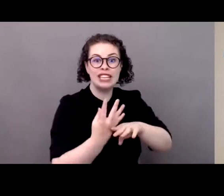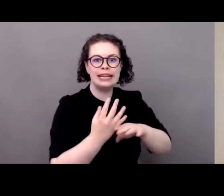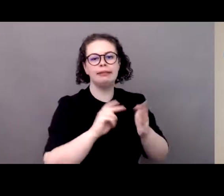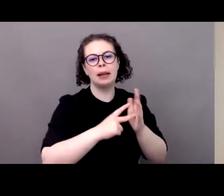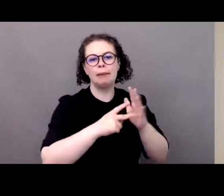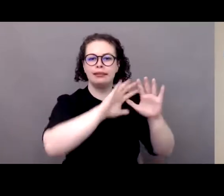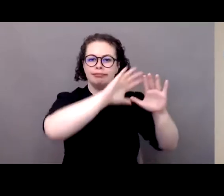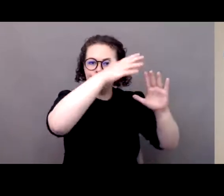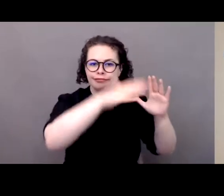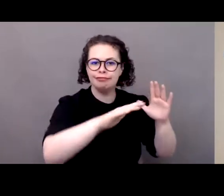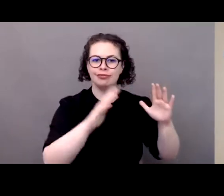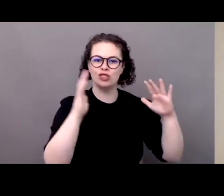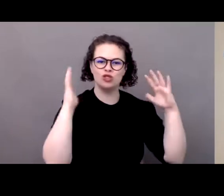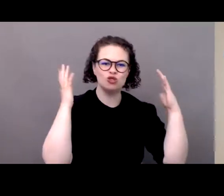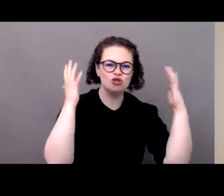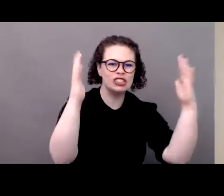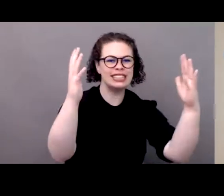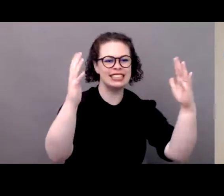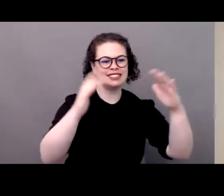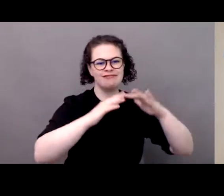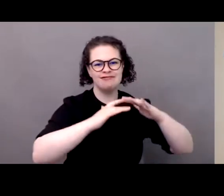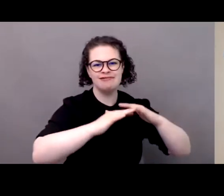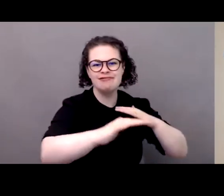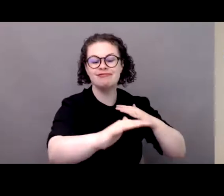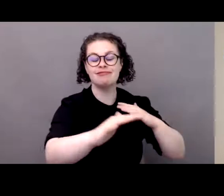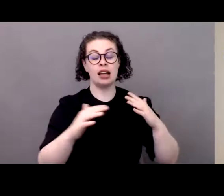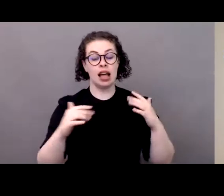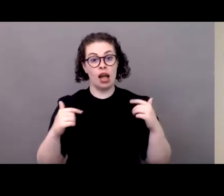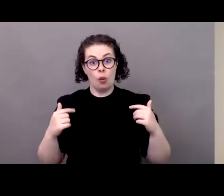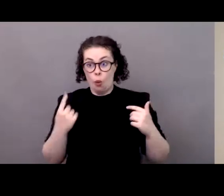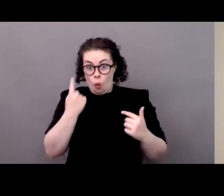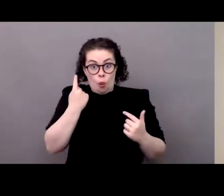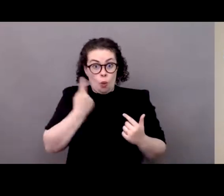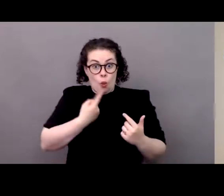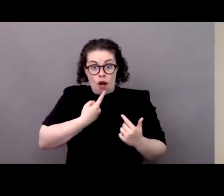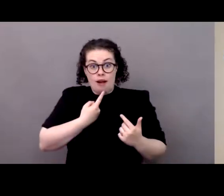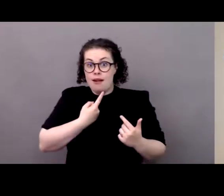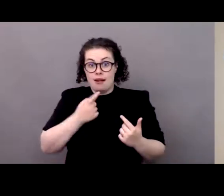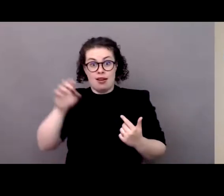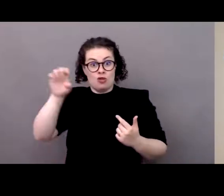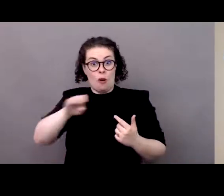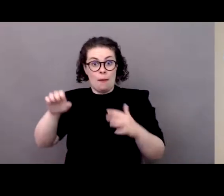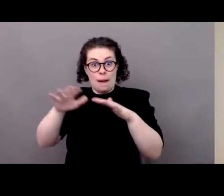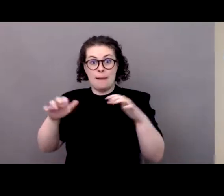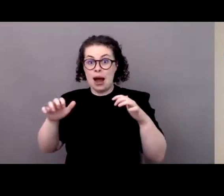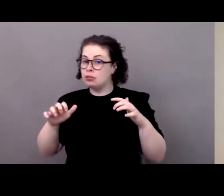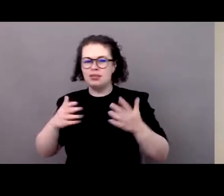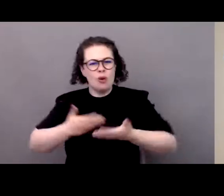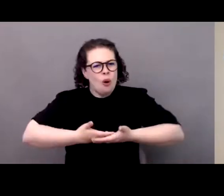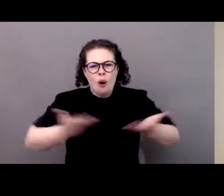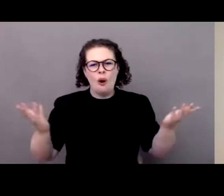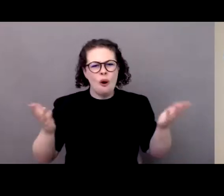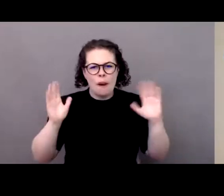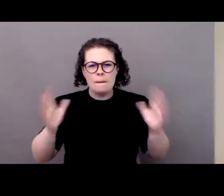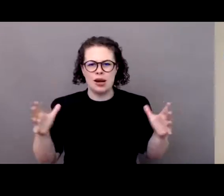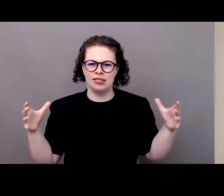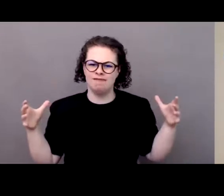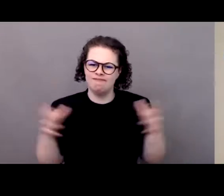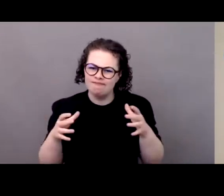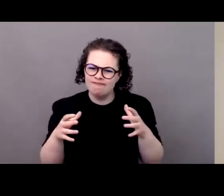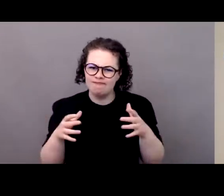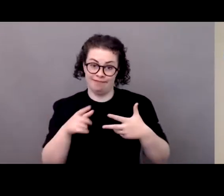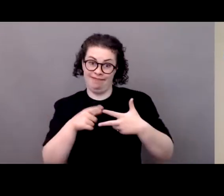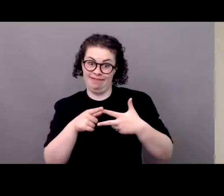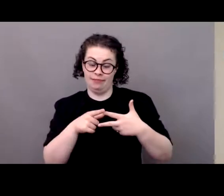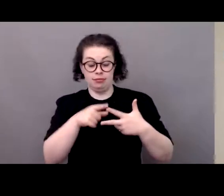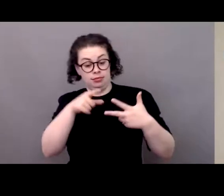we can actually do this kind of really good initiatives and and and spread them and further the last pillar social pillar i mean this is